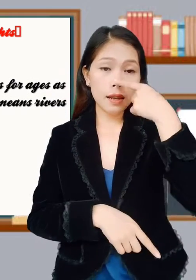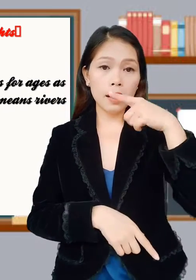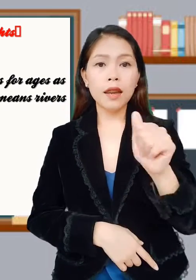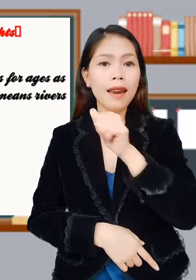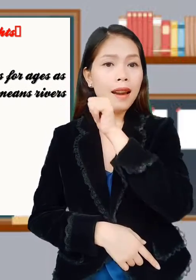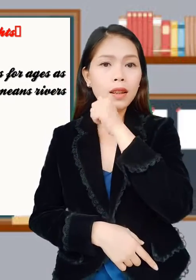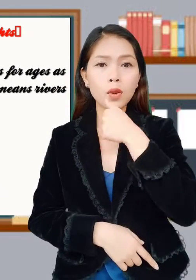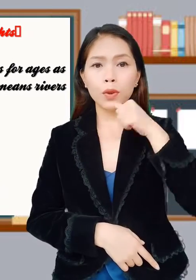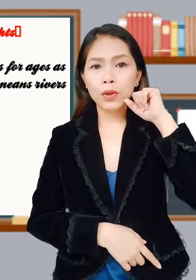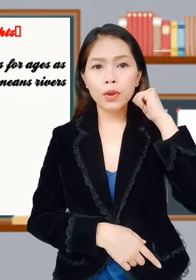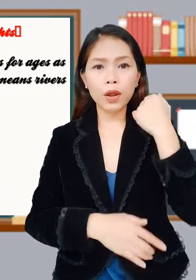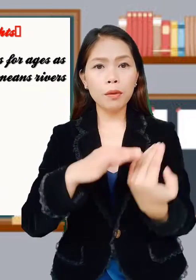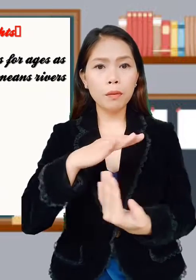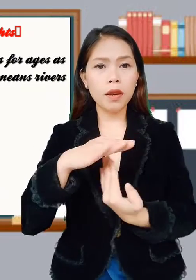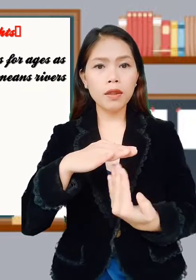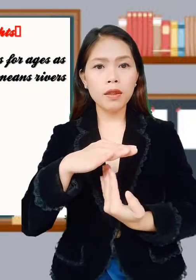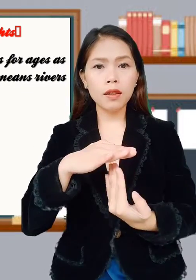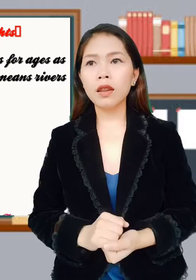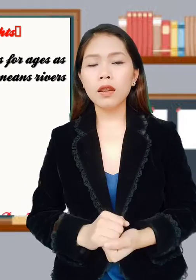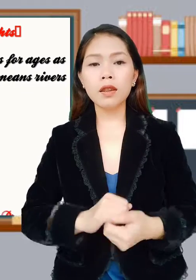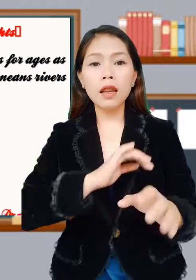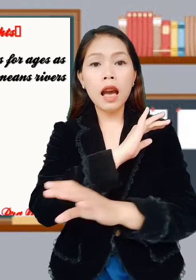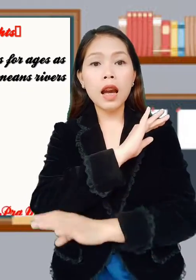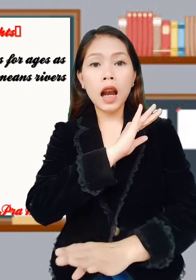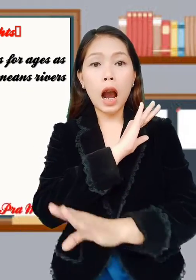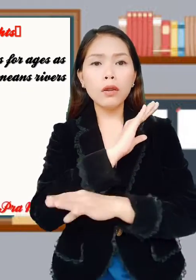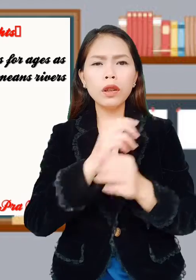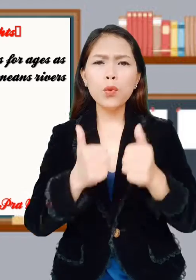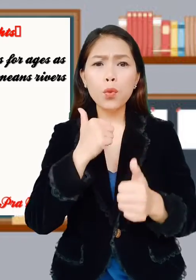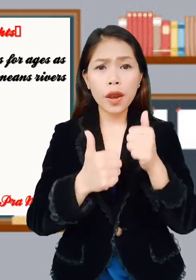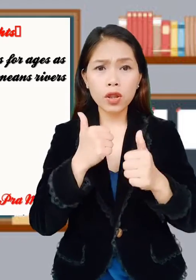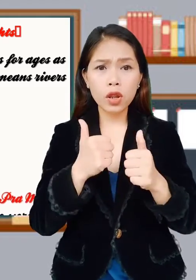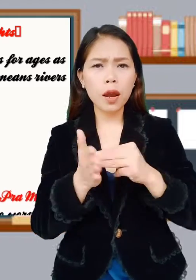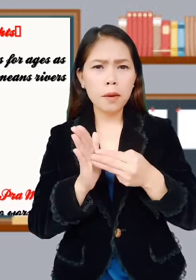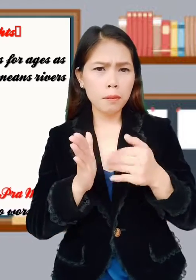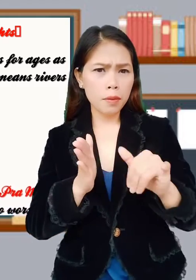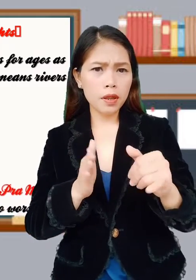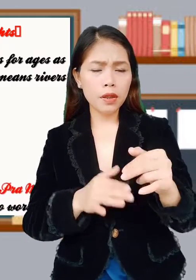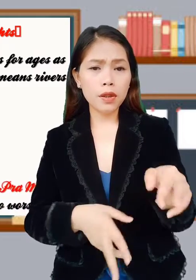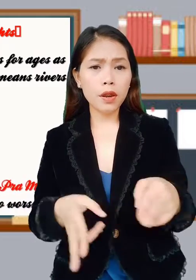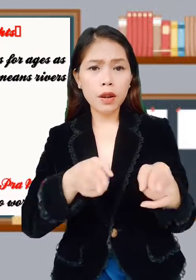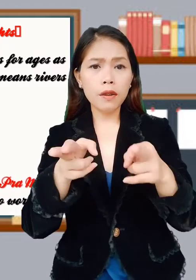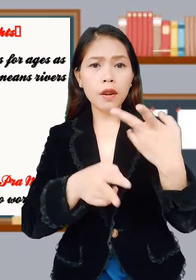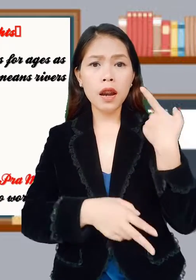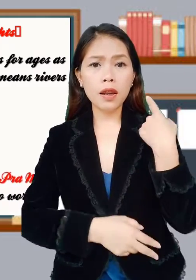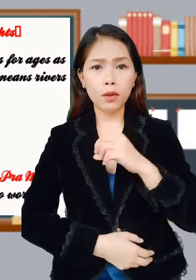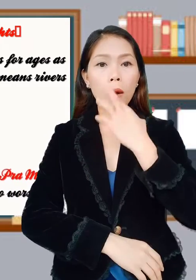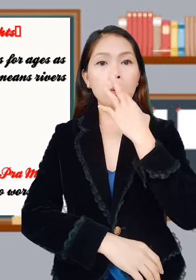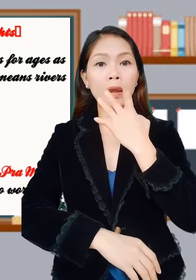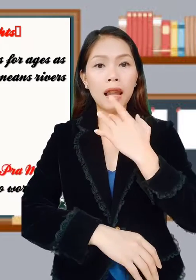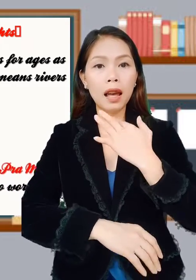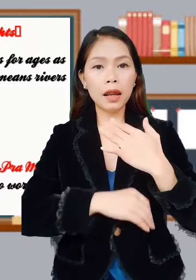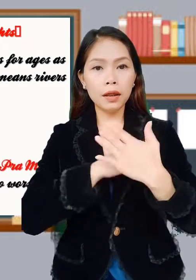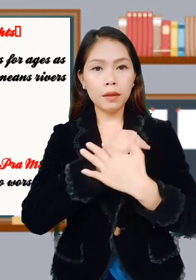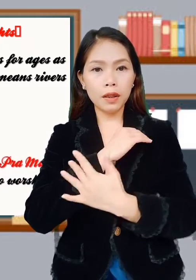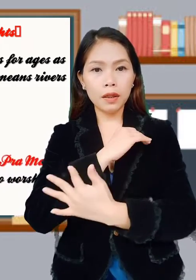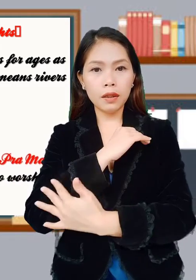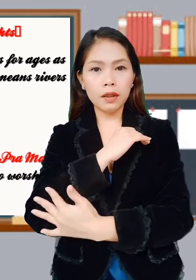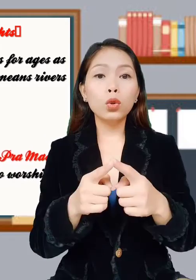Thailand is an agriculture based country, which means rivers are like their own blood veins.